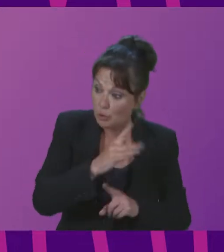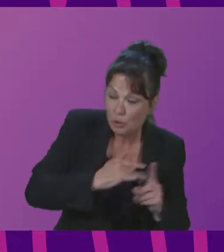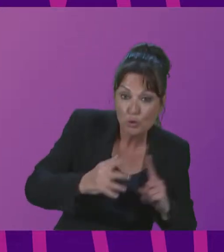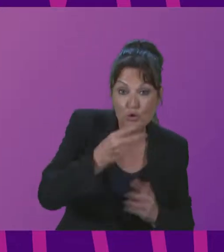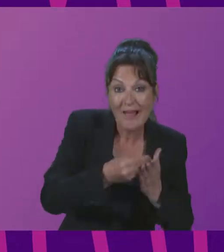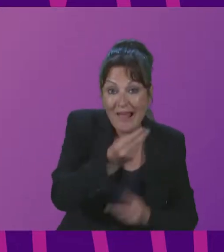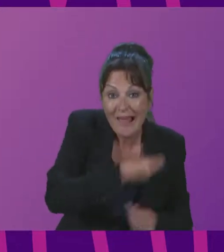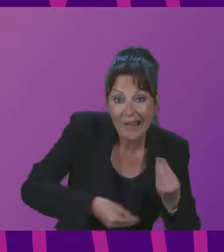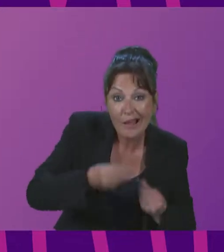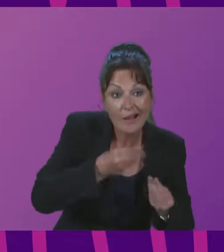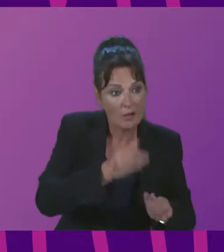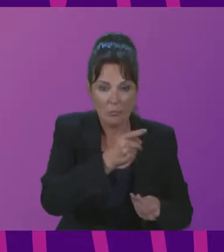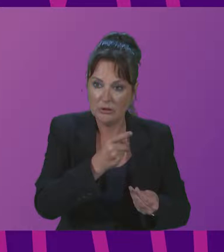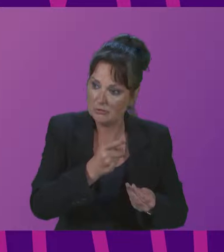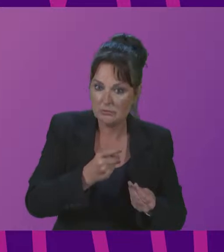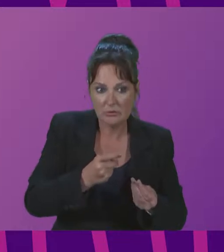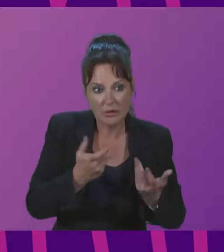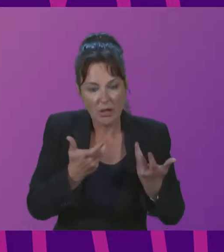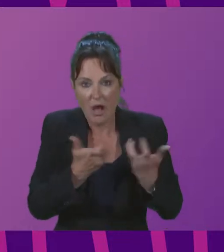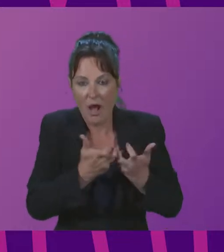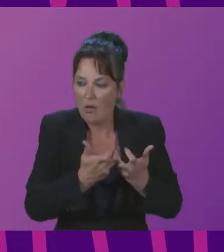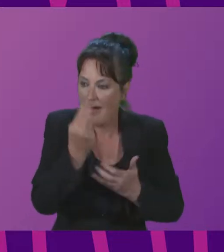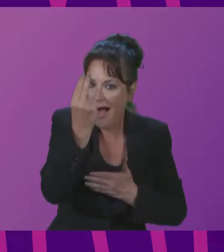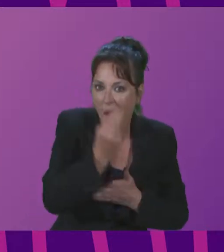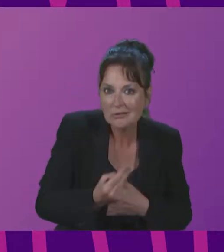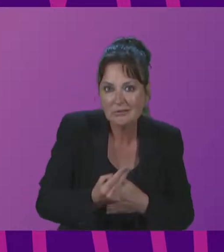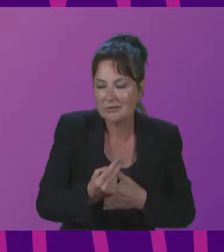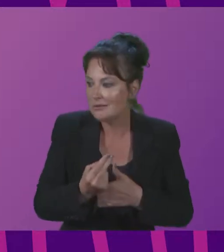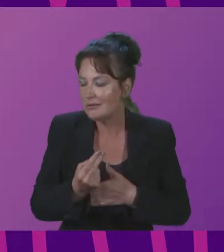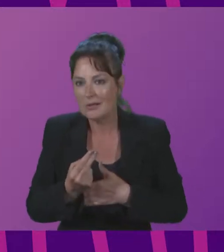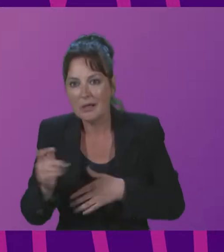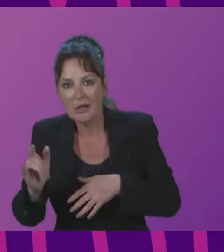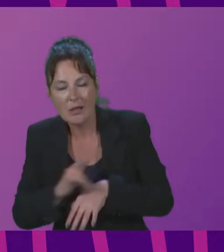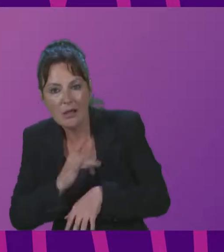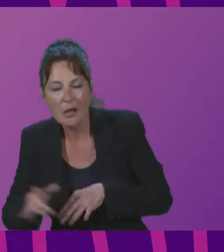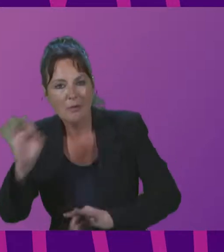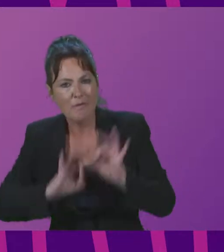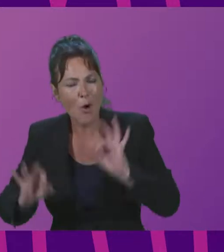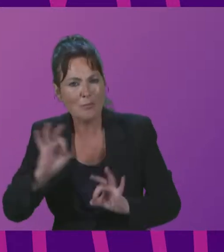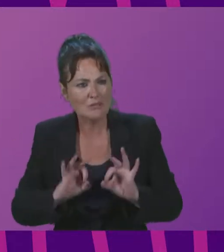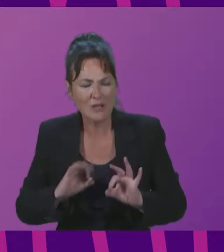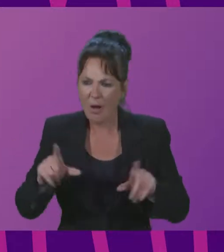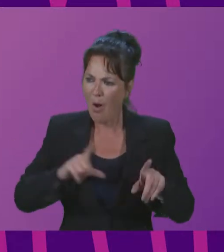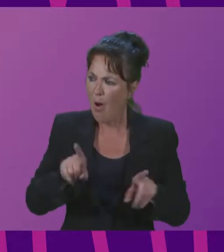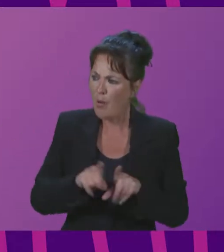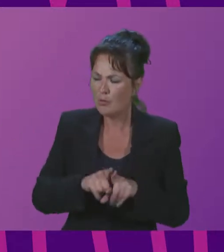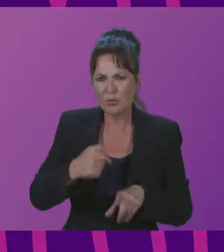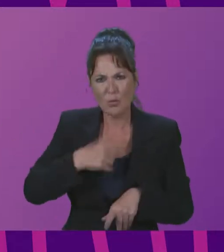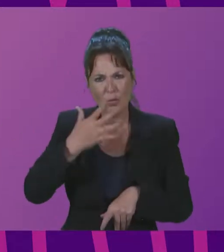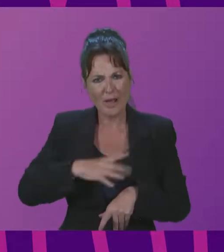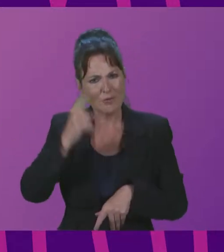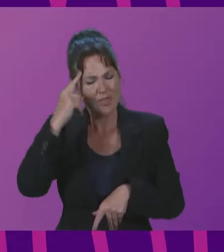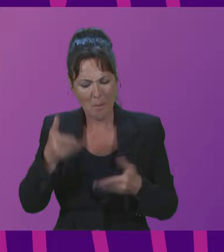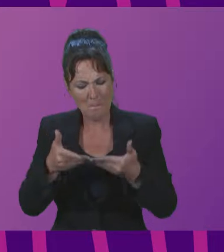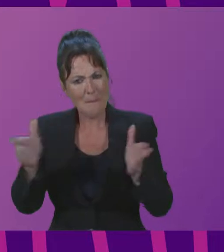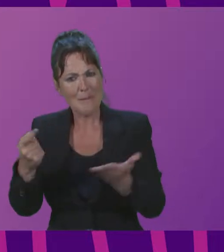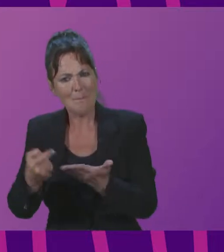funding diversification and reinvestment, as well as strengthening linkages between culture and other areas of public